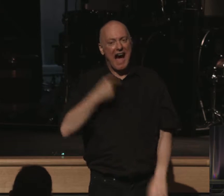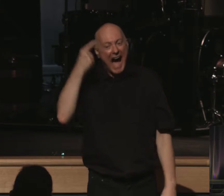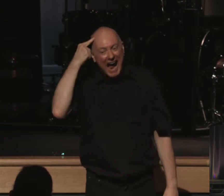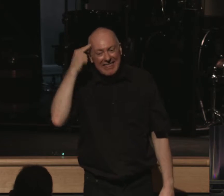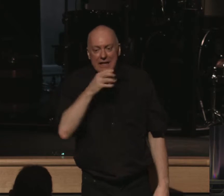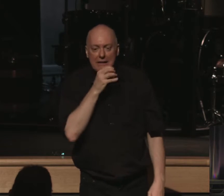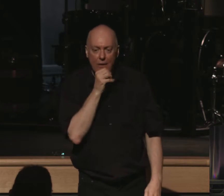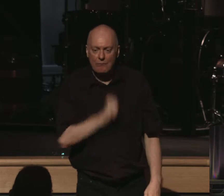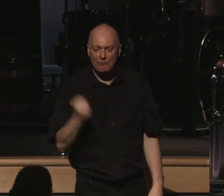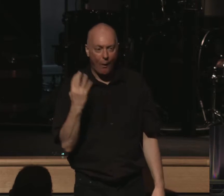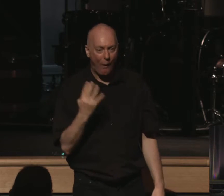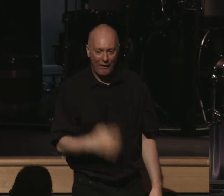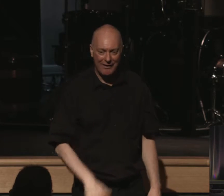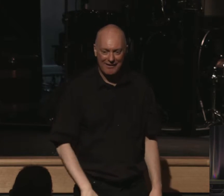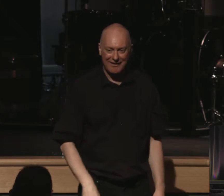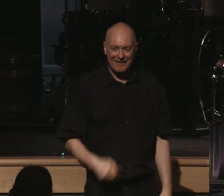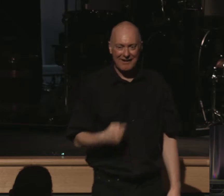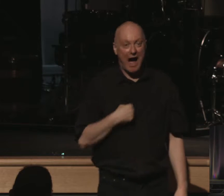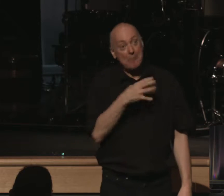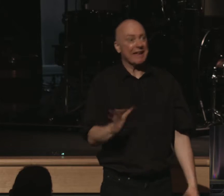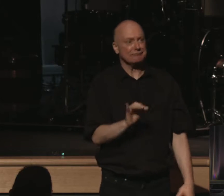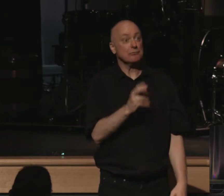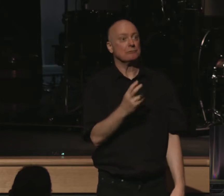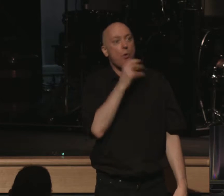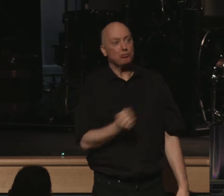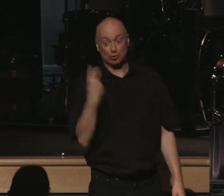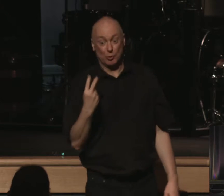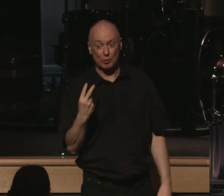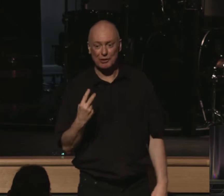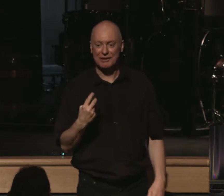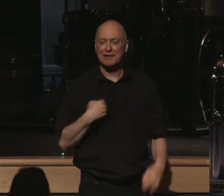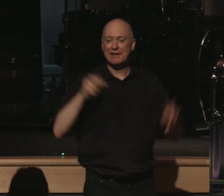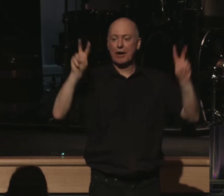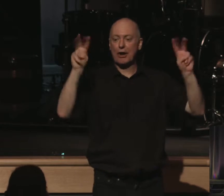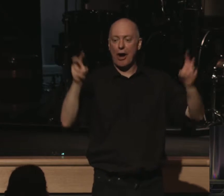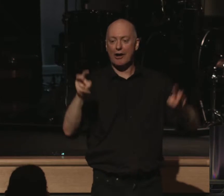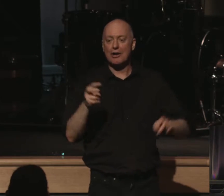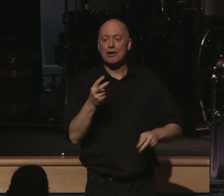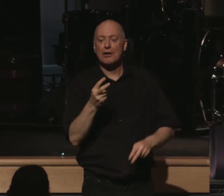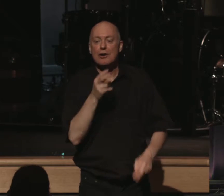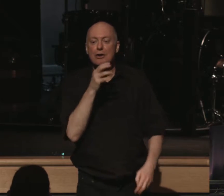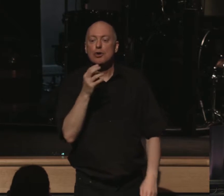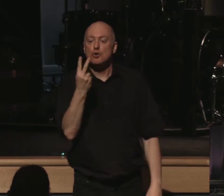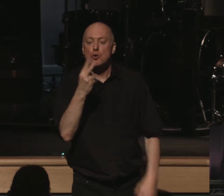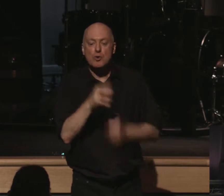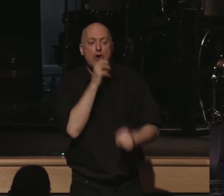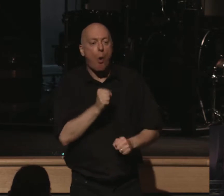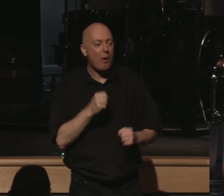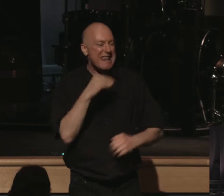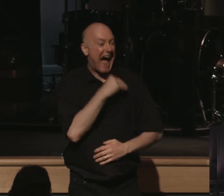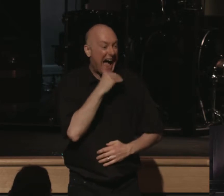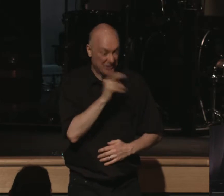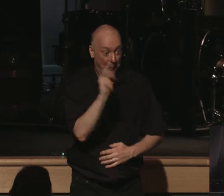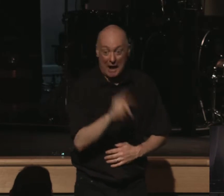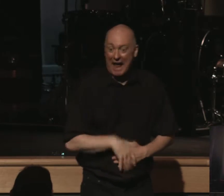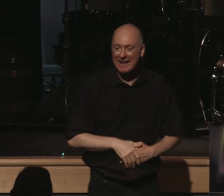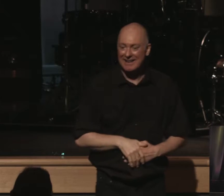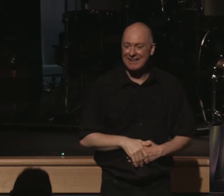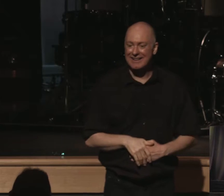four-year-old in this. It's actually more like a two-year-old. And so I'm calling these things two-year-old lies or otherwise known as